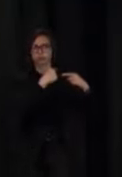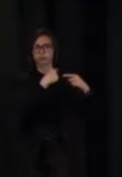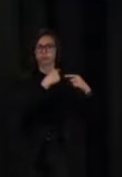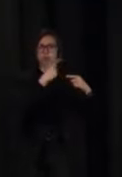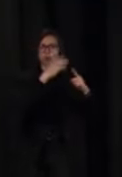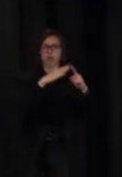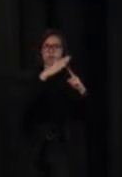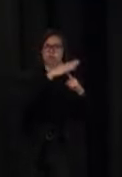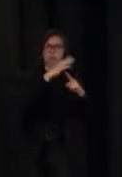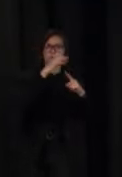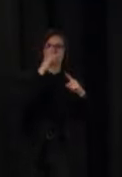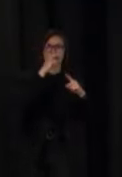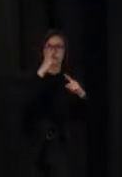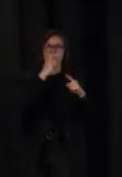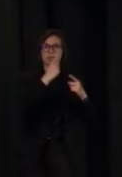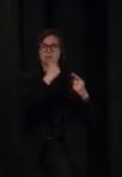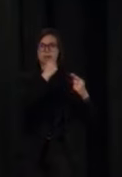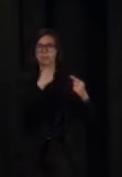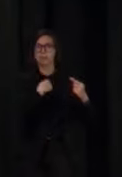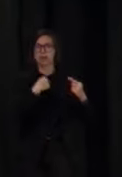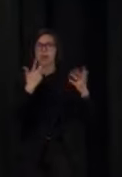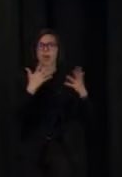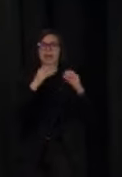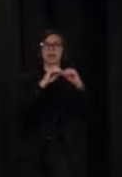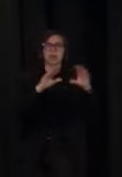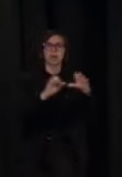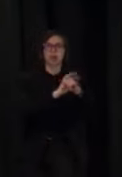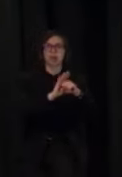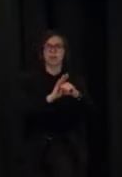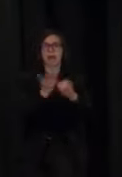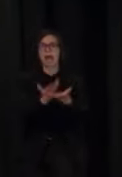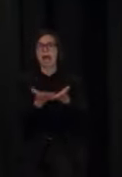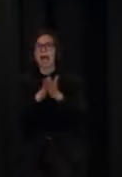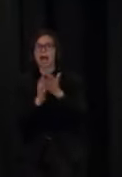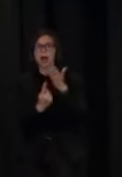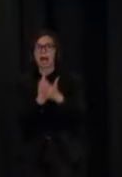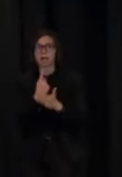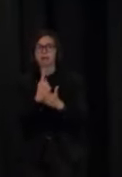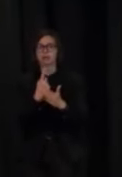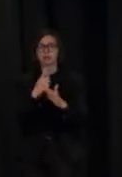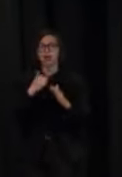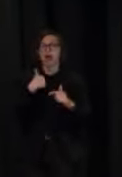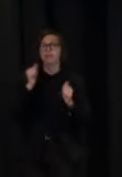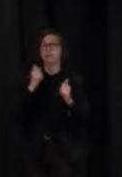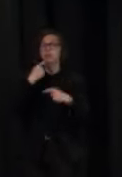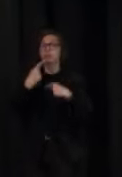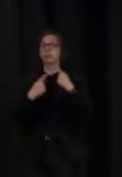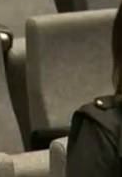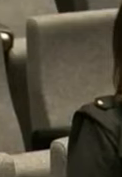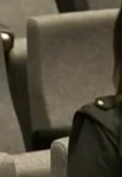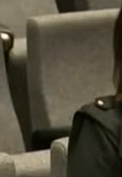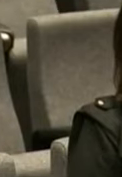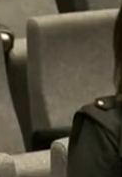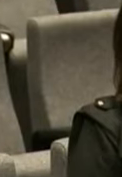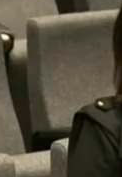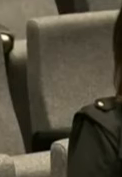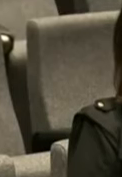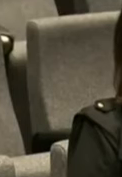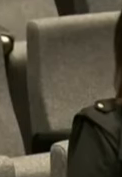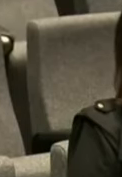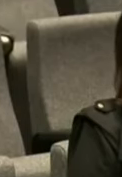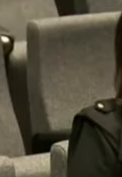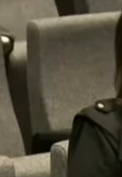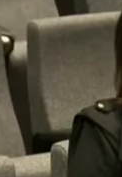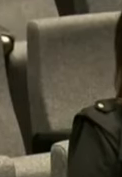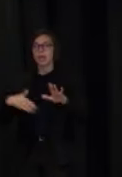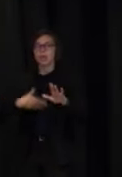about any patterns, if that one comes forward, if there's things people tell us, then we'll be sure to update you as fast as we can. Premier, is